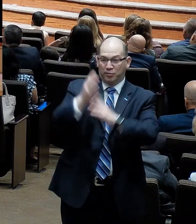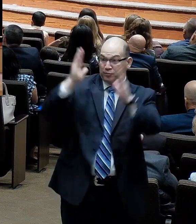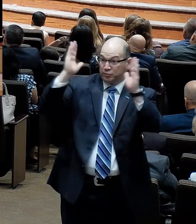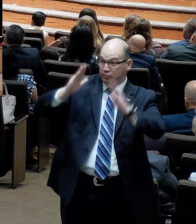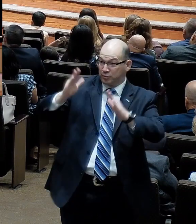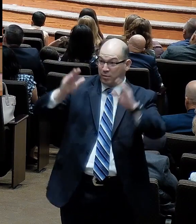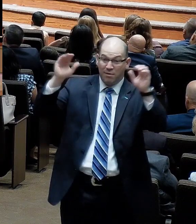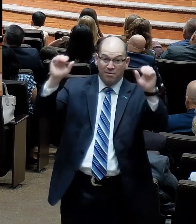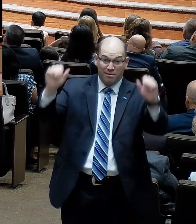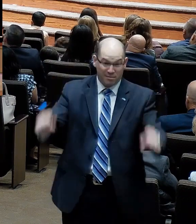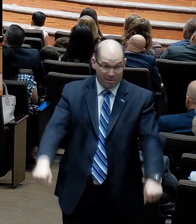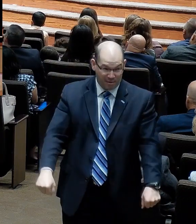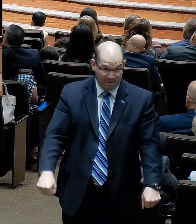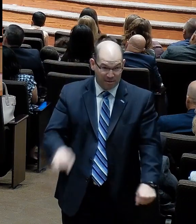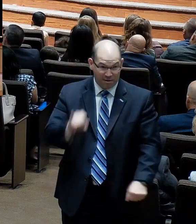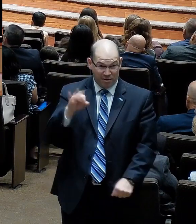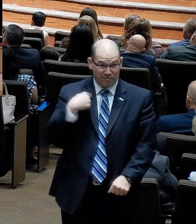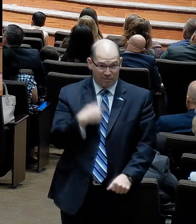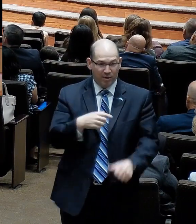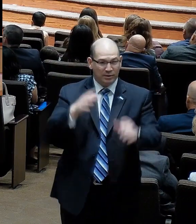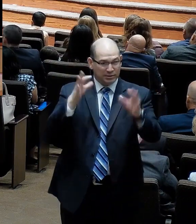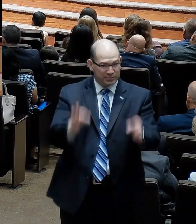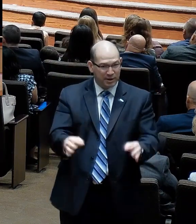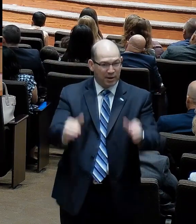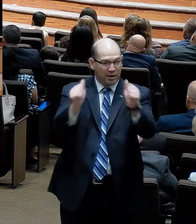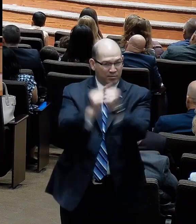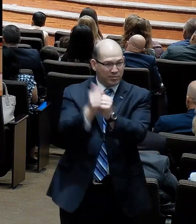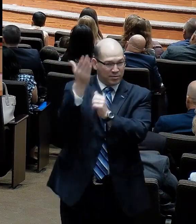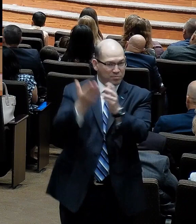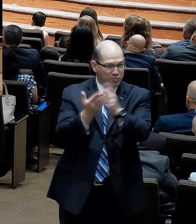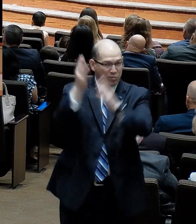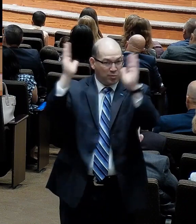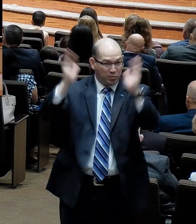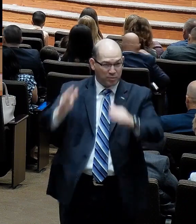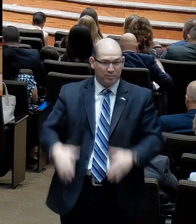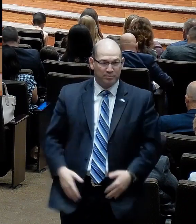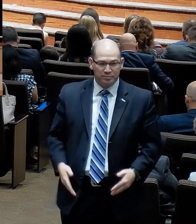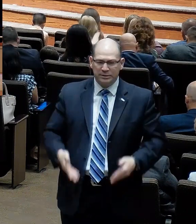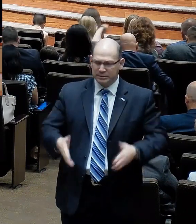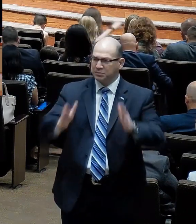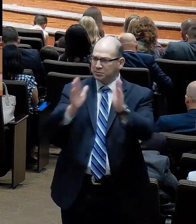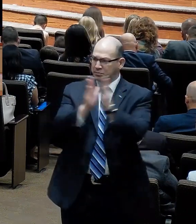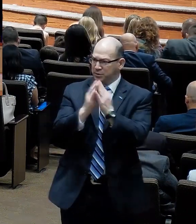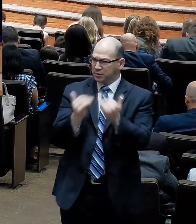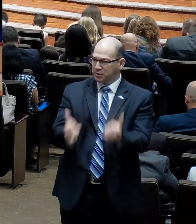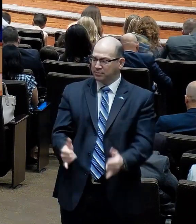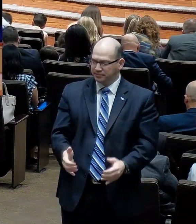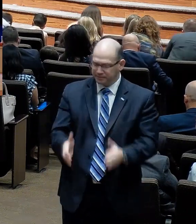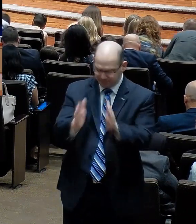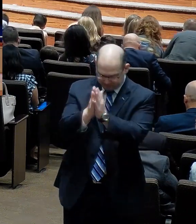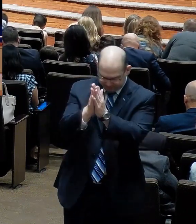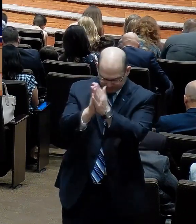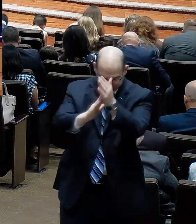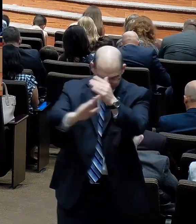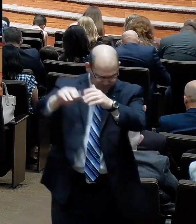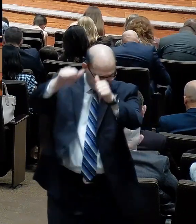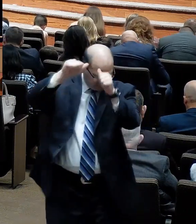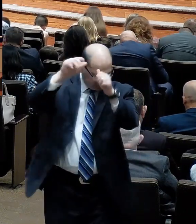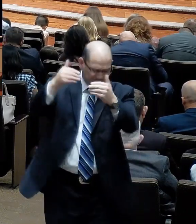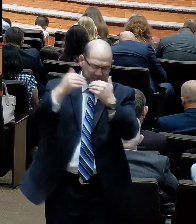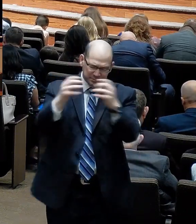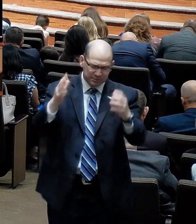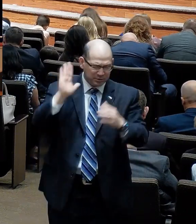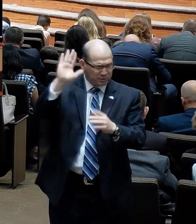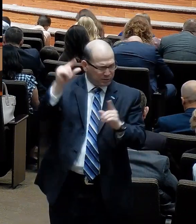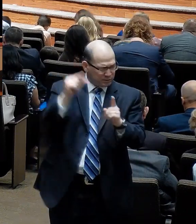maybe unwanted trial in my life. Our heads are bowed and our eyes are closed. Lord, I thank you for your word. And I pray these thoughts. I